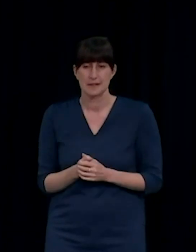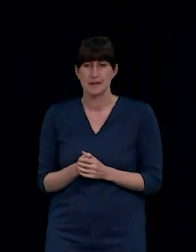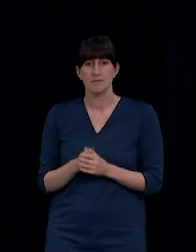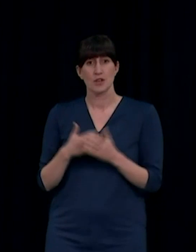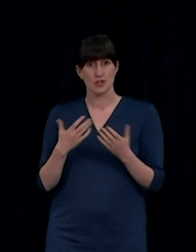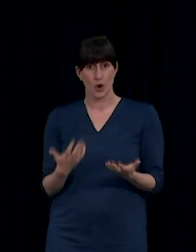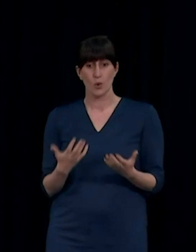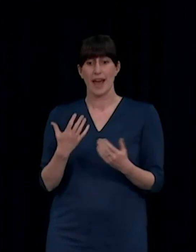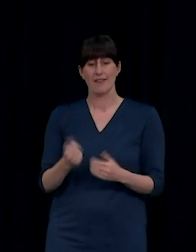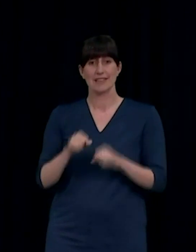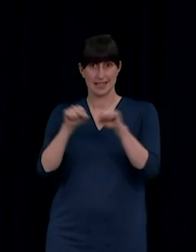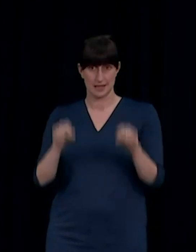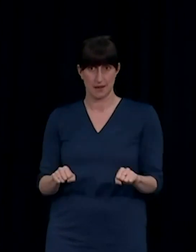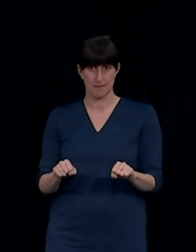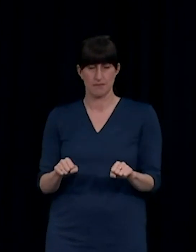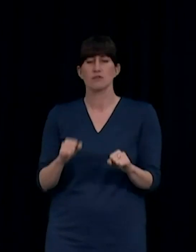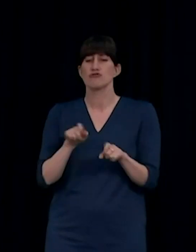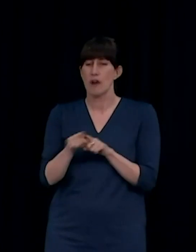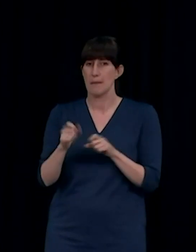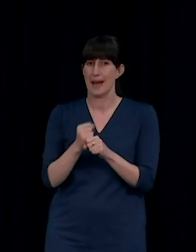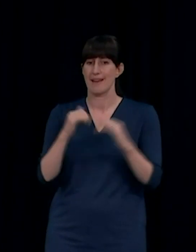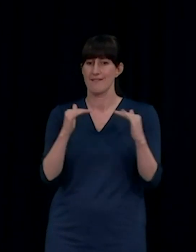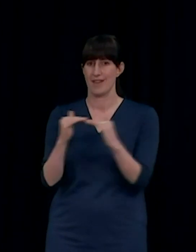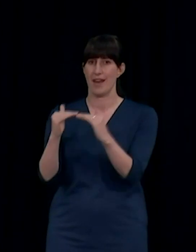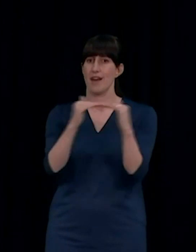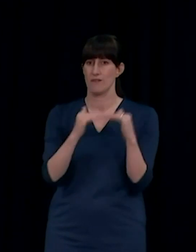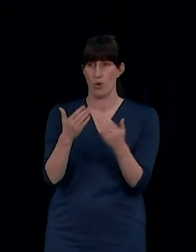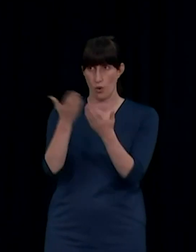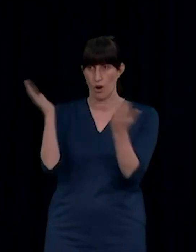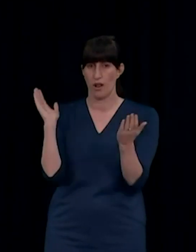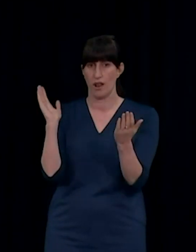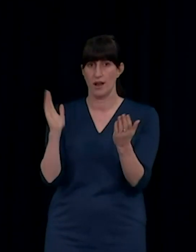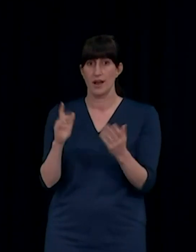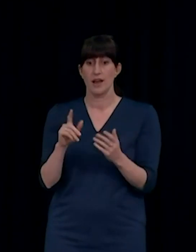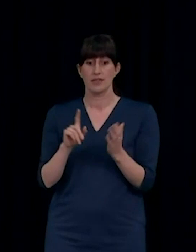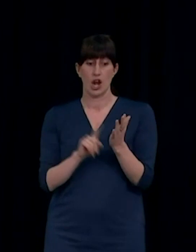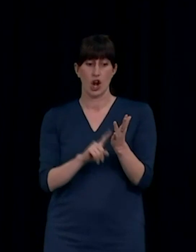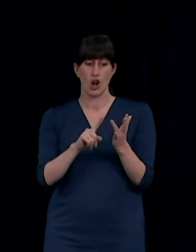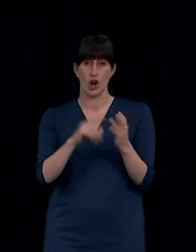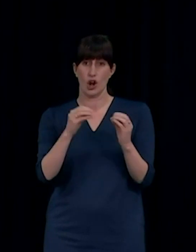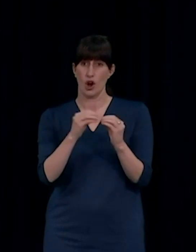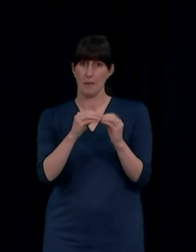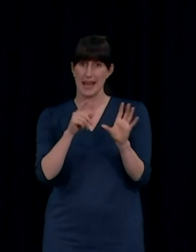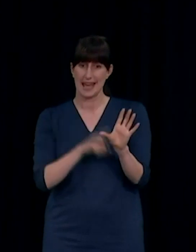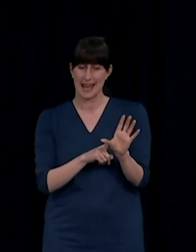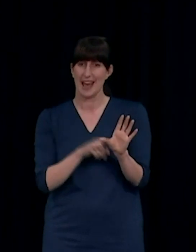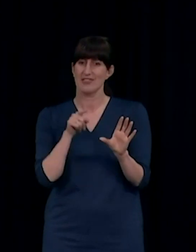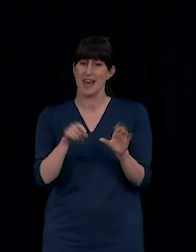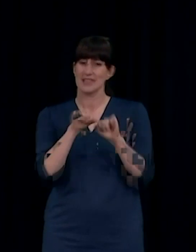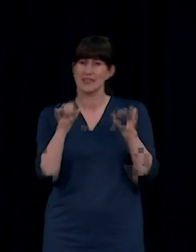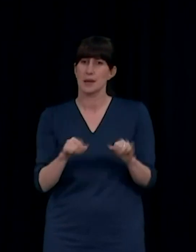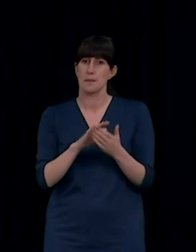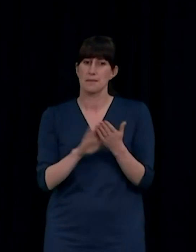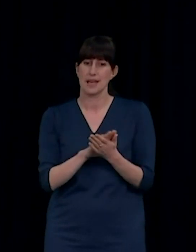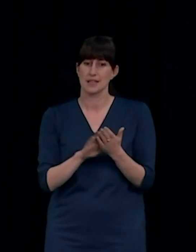system that means everyone trying to get here has an equal chance to do so. It doesn't have to sit at a computer for hours pushing refresh.